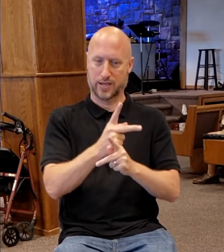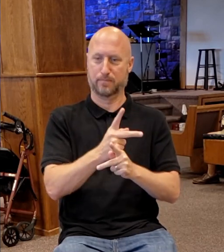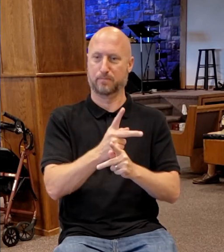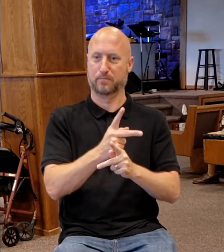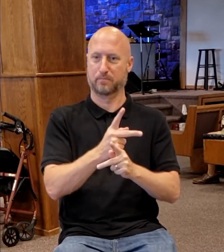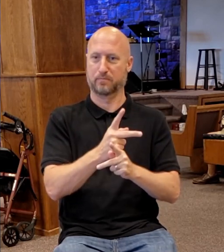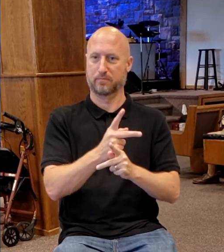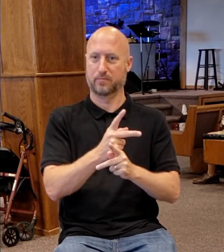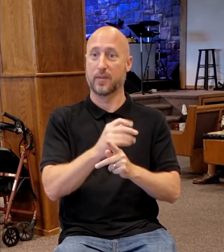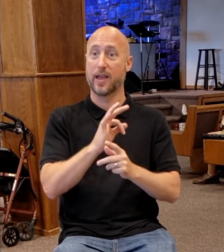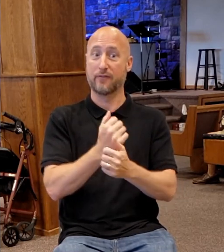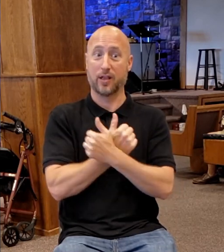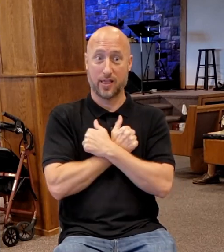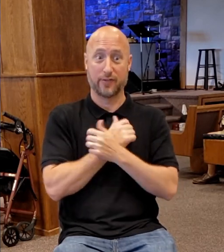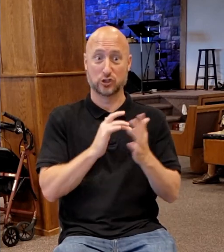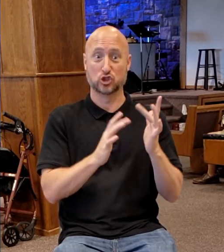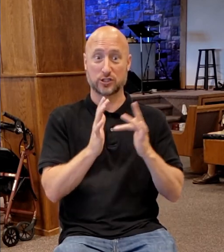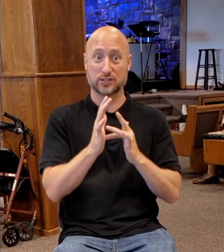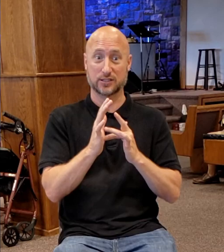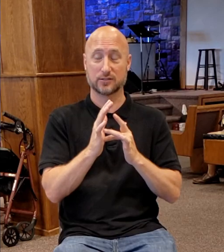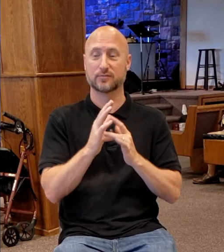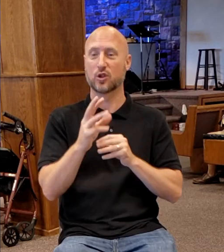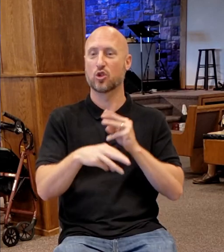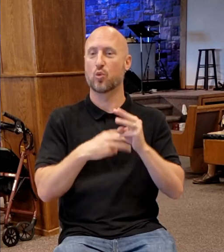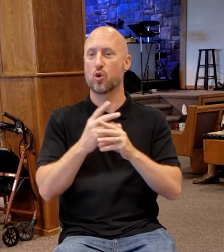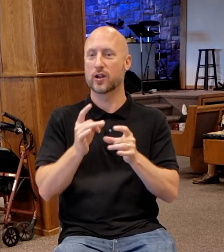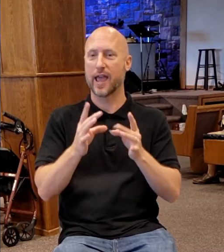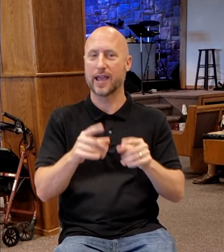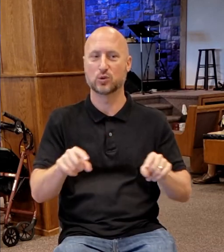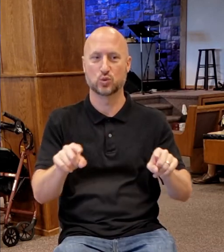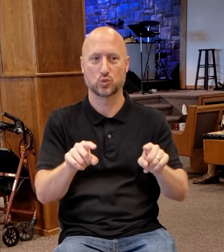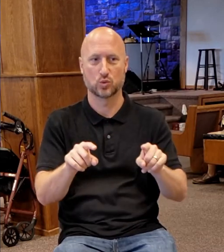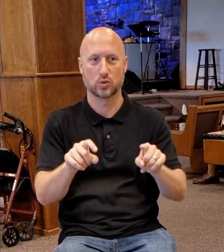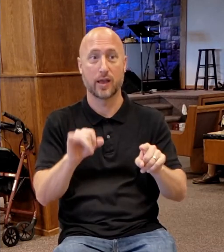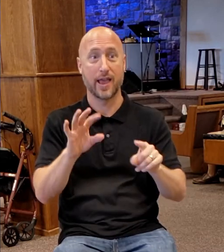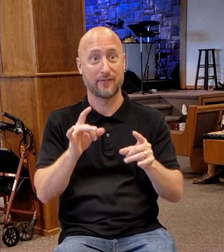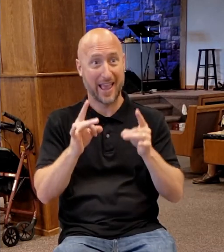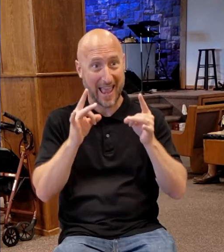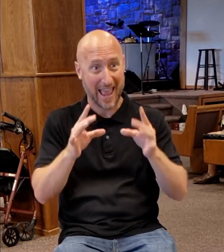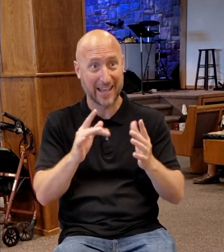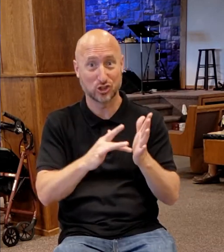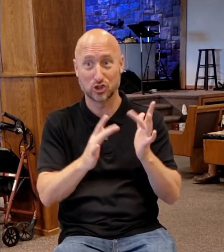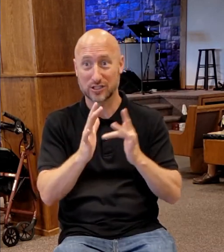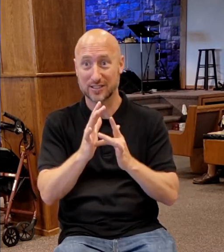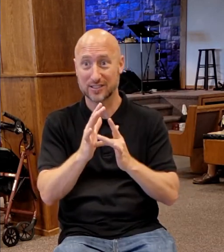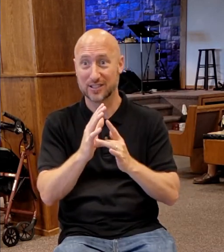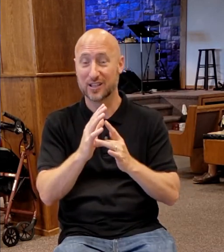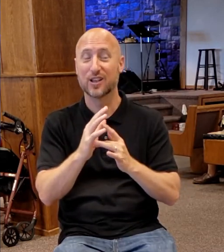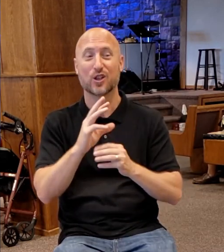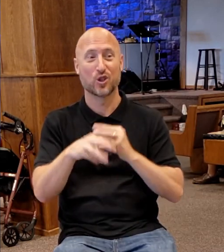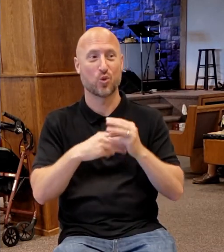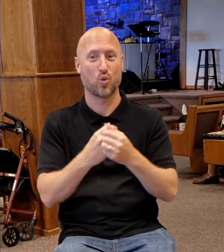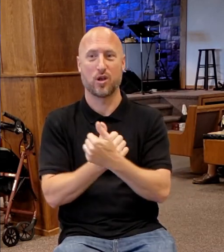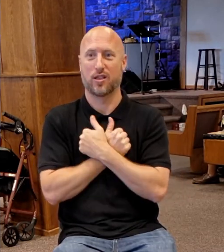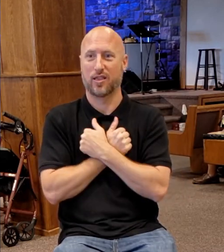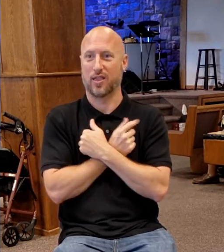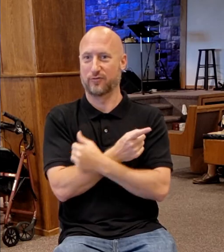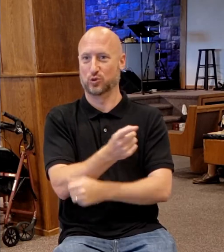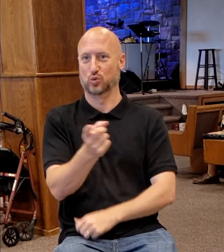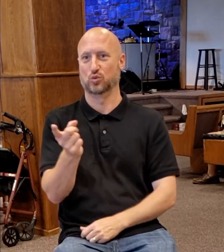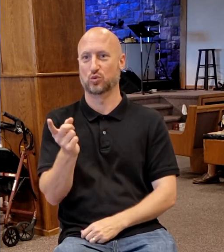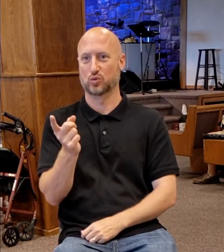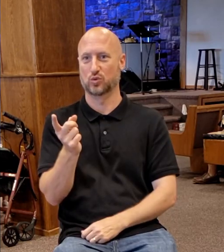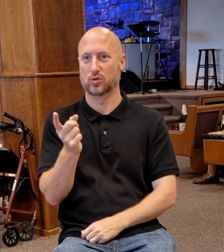Jesus, the world hates you. If you hate Jesus, the world loves you because then you're in step with it and you're in